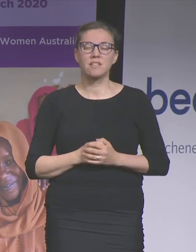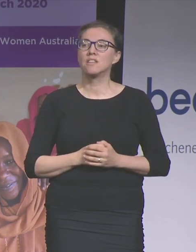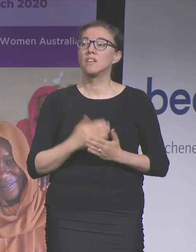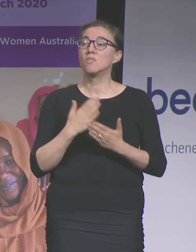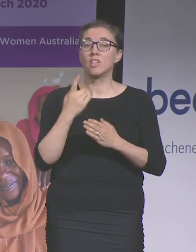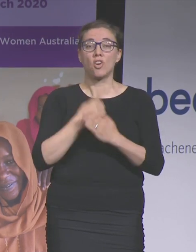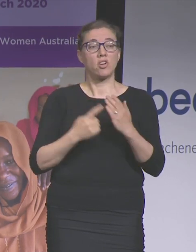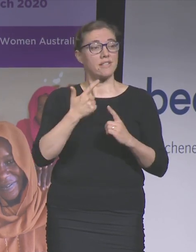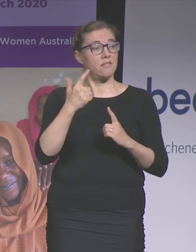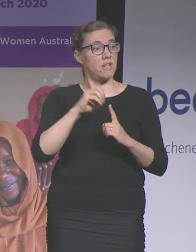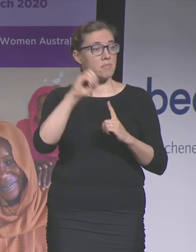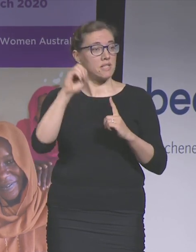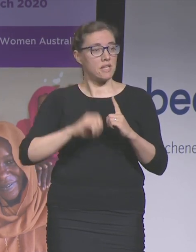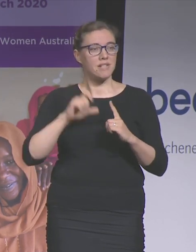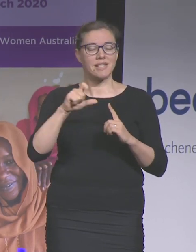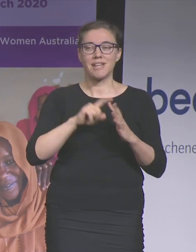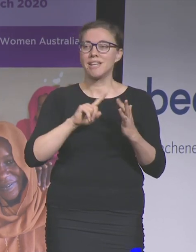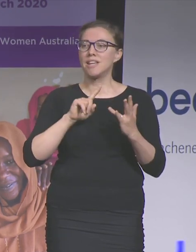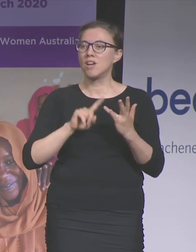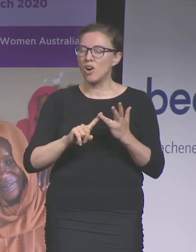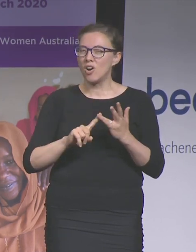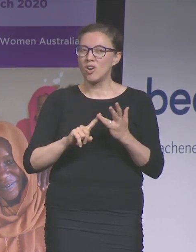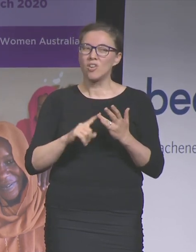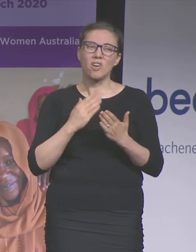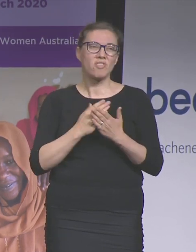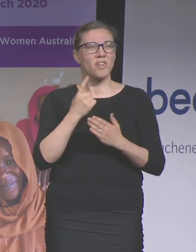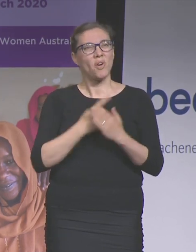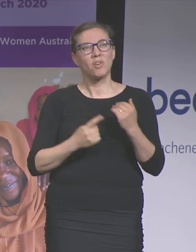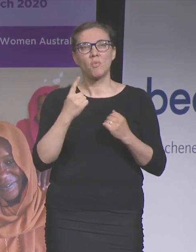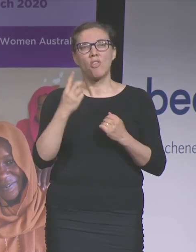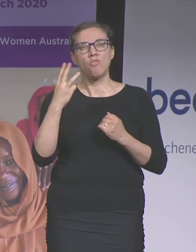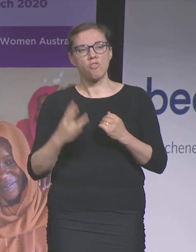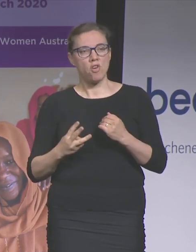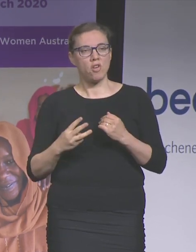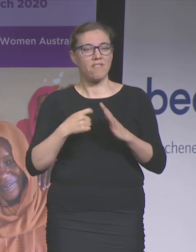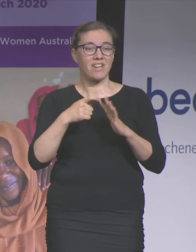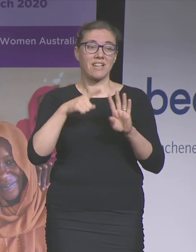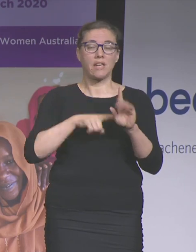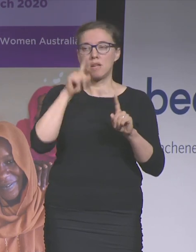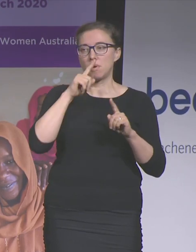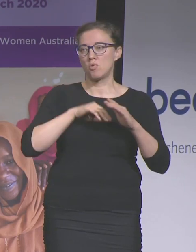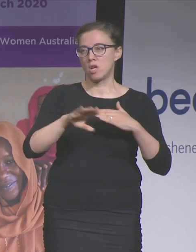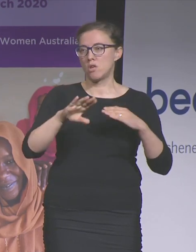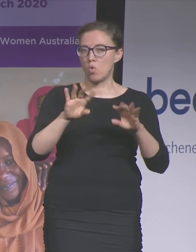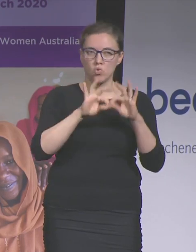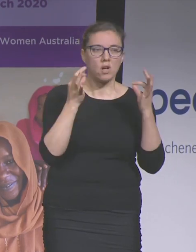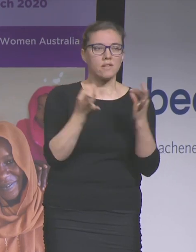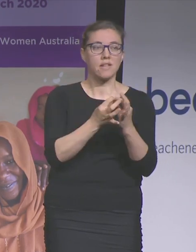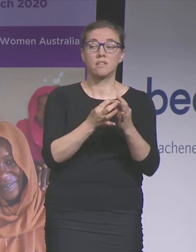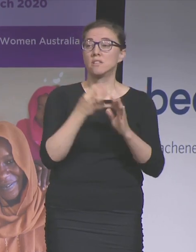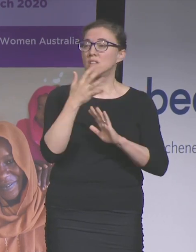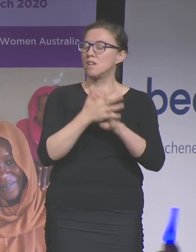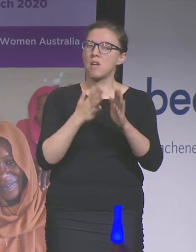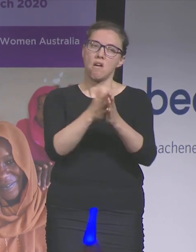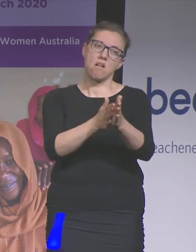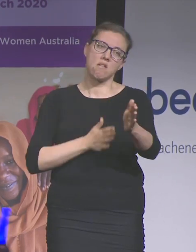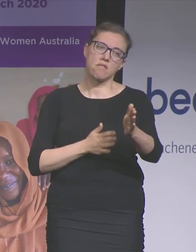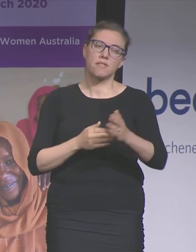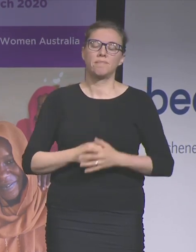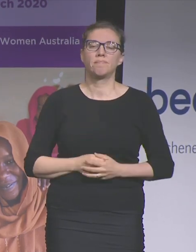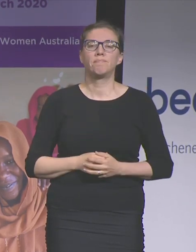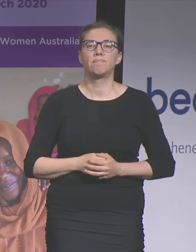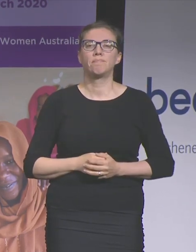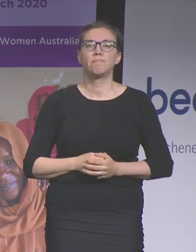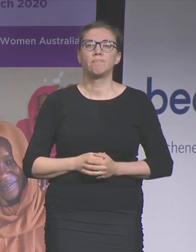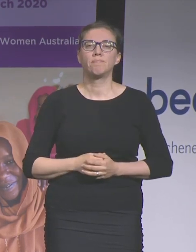CEOs and barely a third of key management personnel. And here in South Australia we also have work to do. We can expect